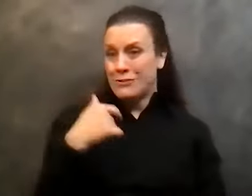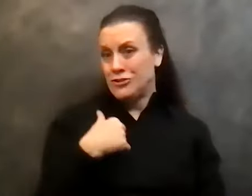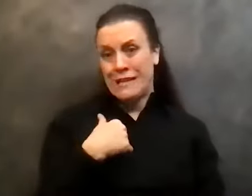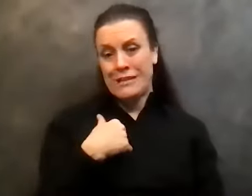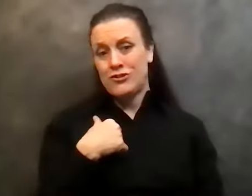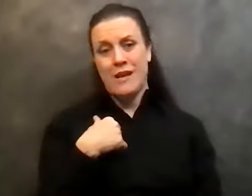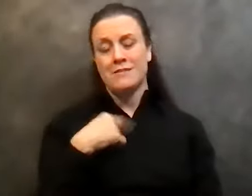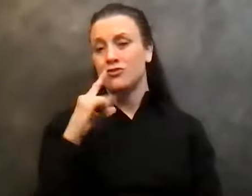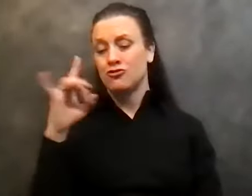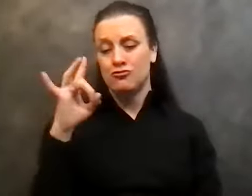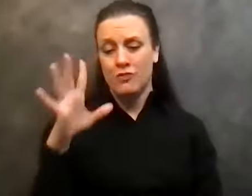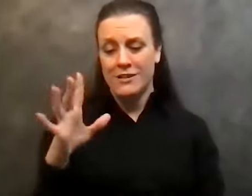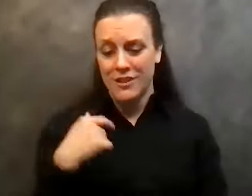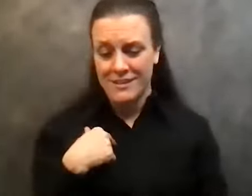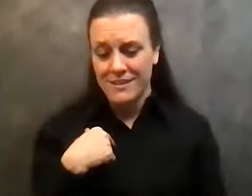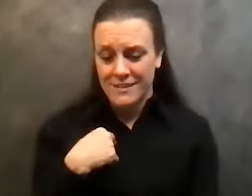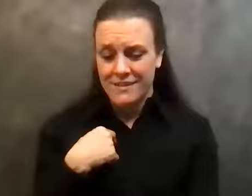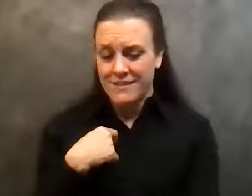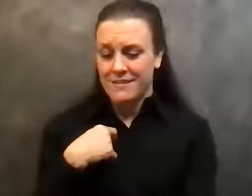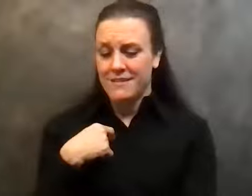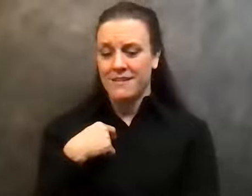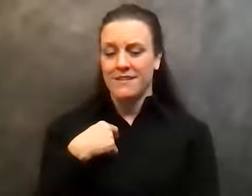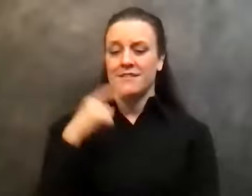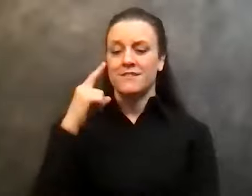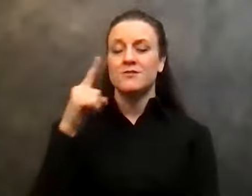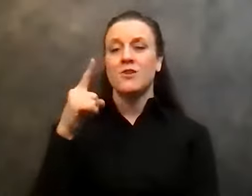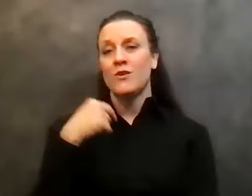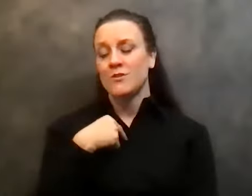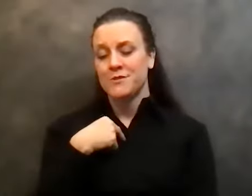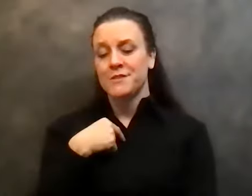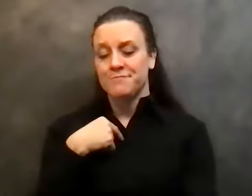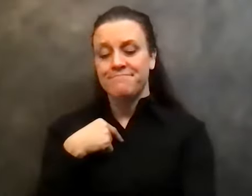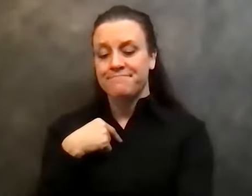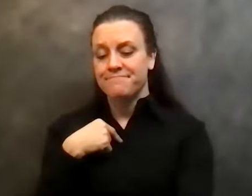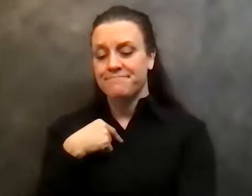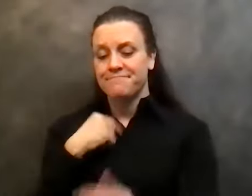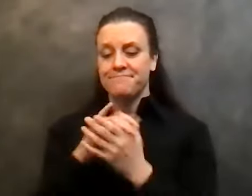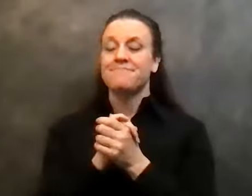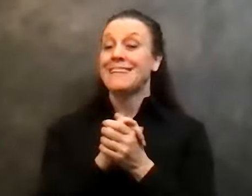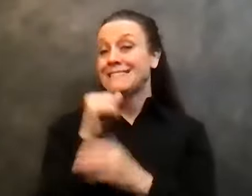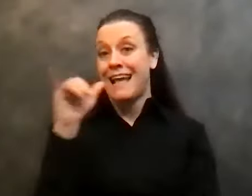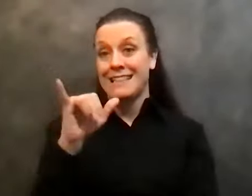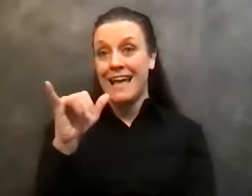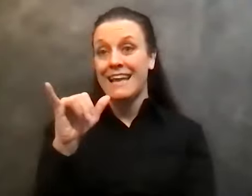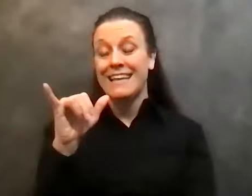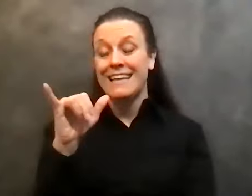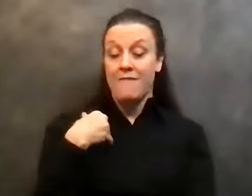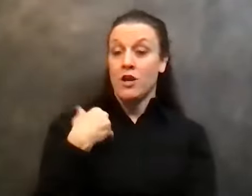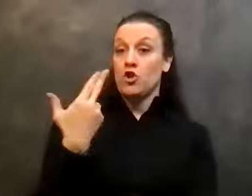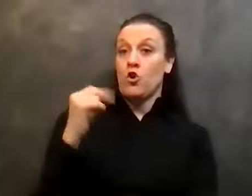tragic illness. And it's an unorthodox illness. It's not like, you know, having the hoop and cough or something,